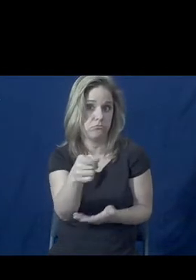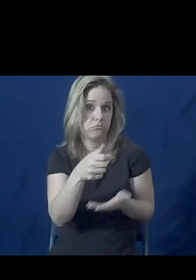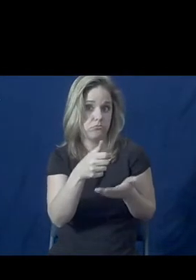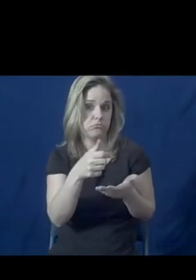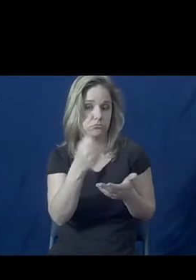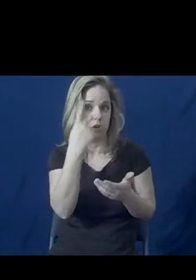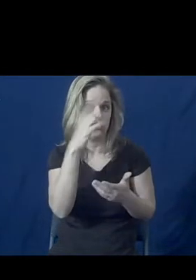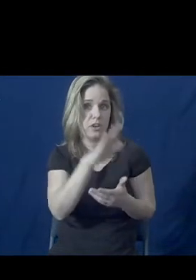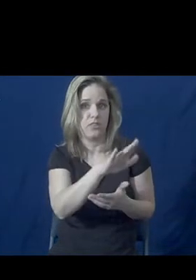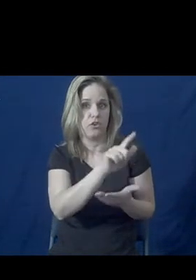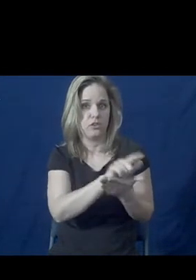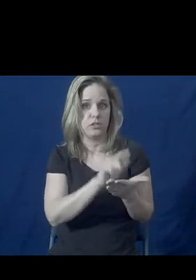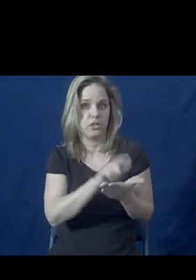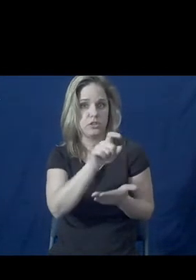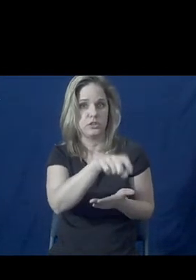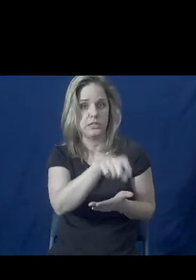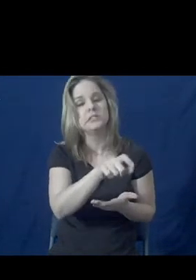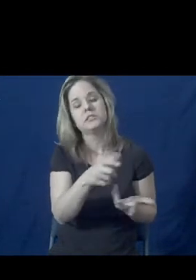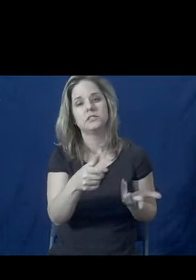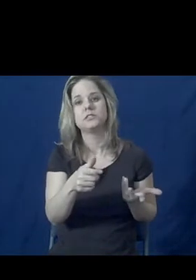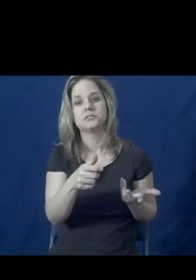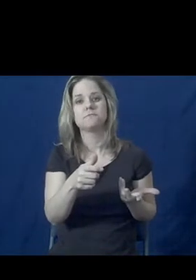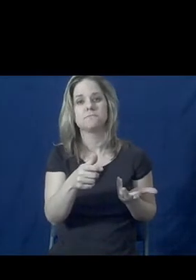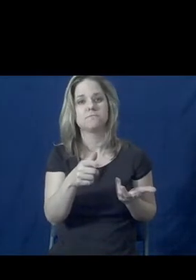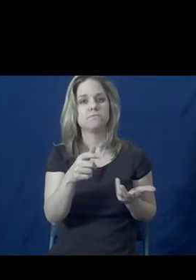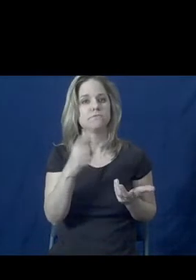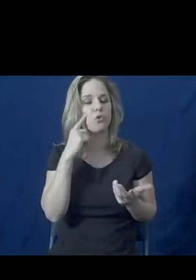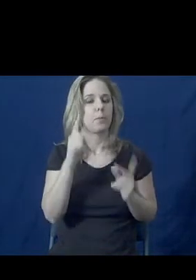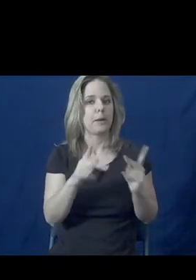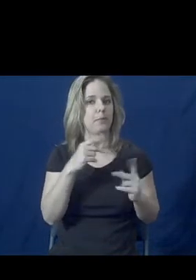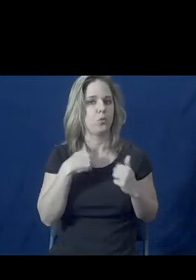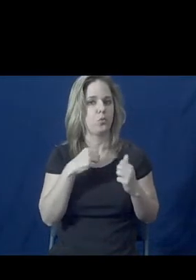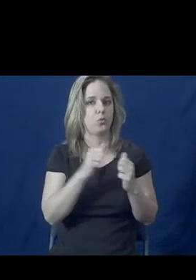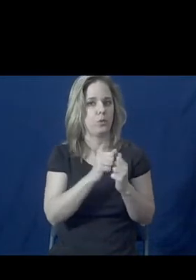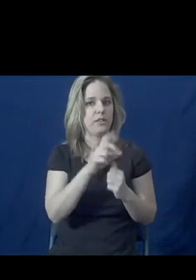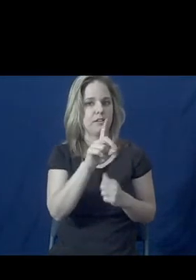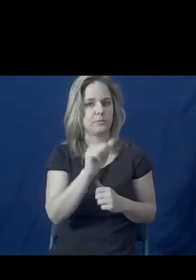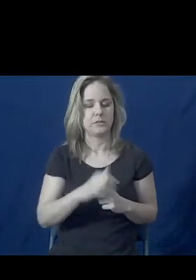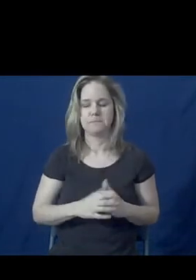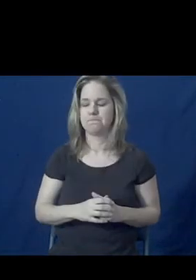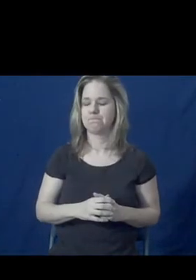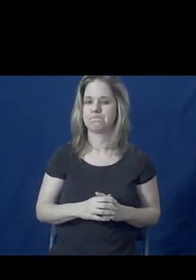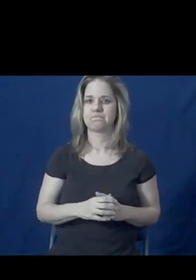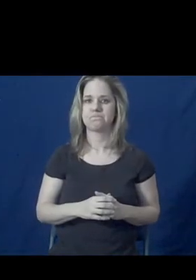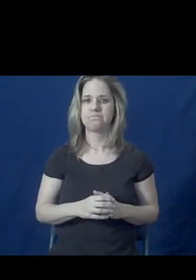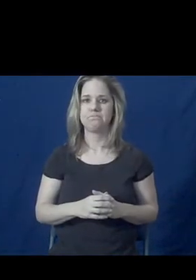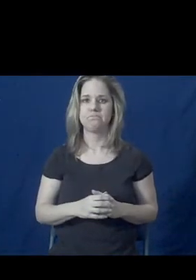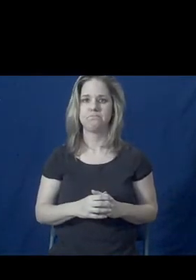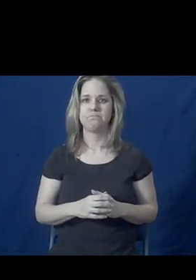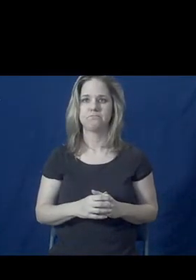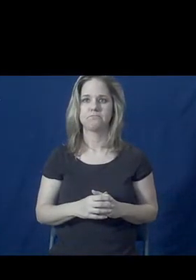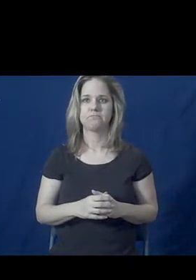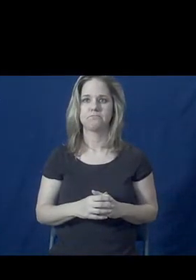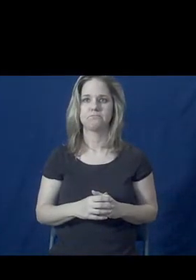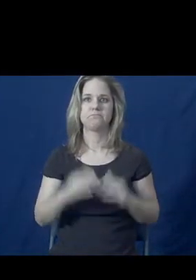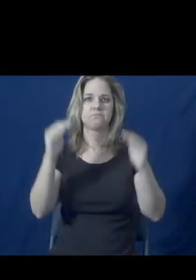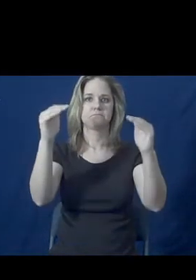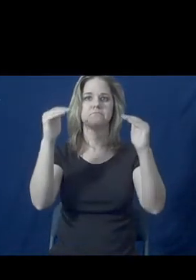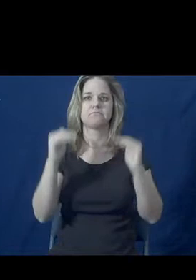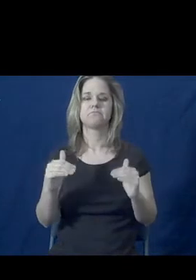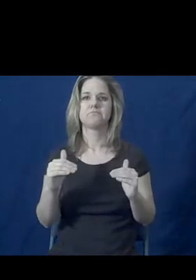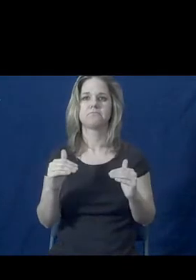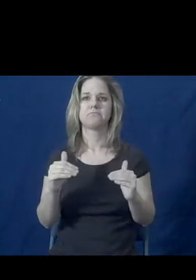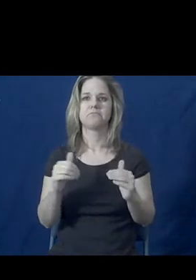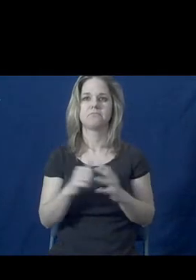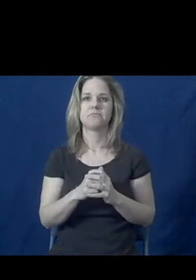understanding the legal needs of people with disabilities. That moves us really to slide three.